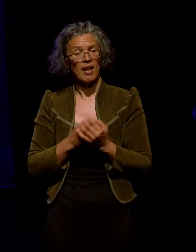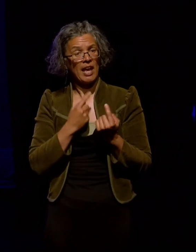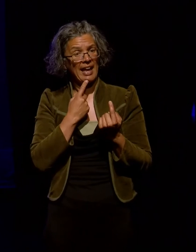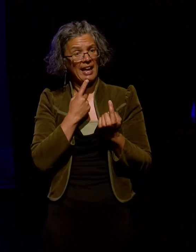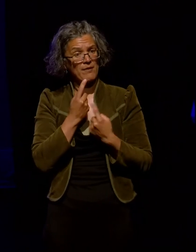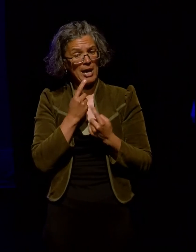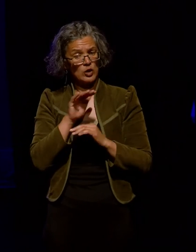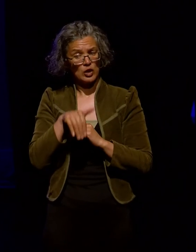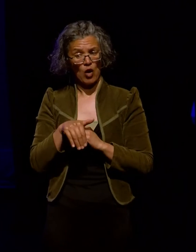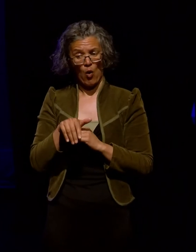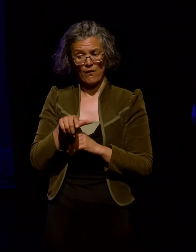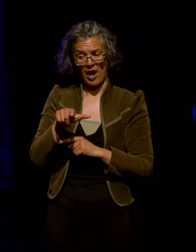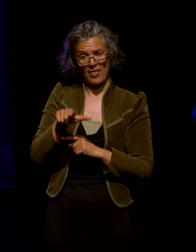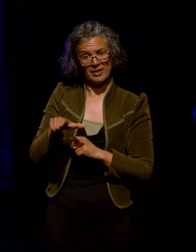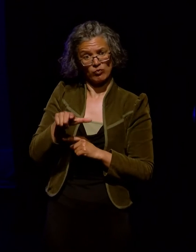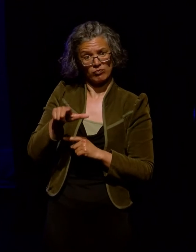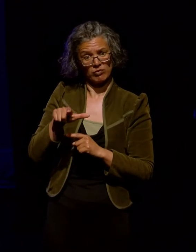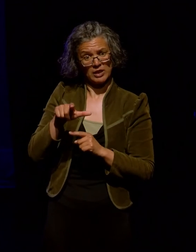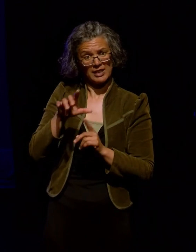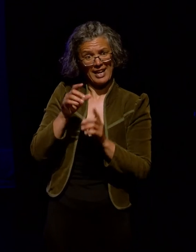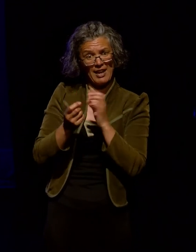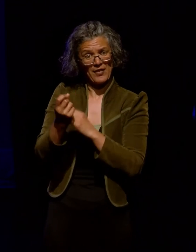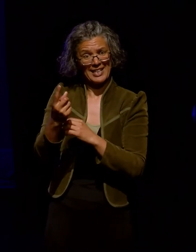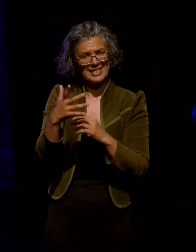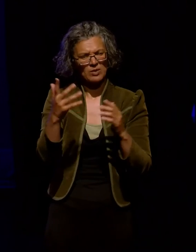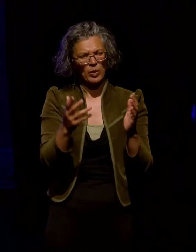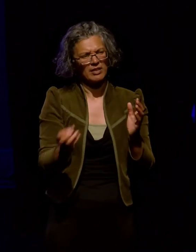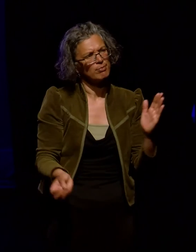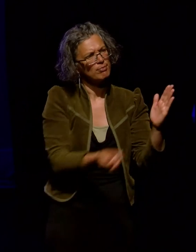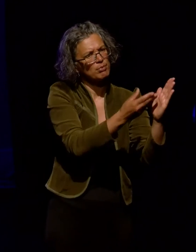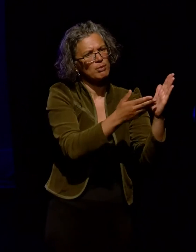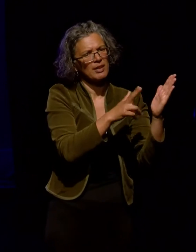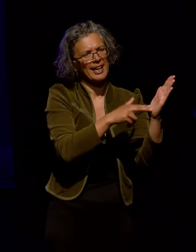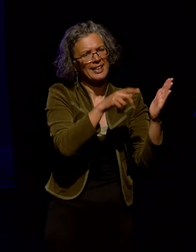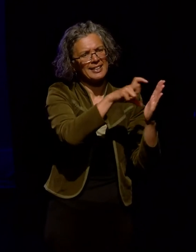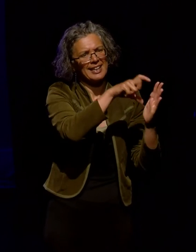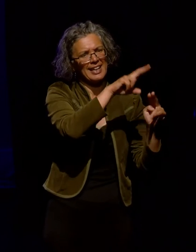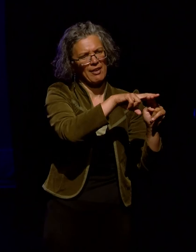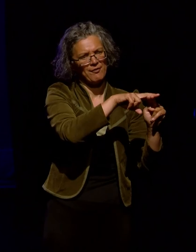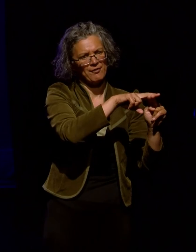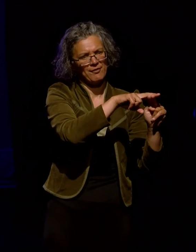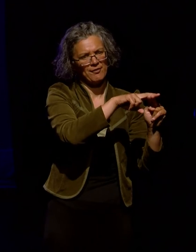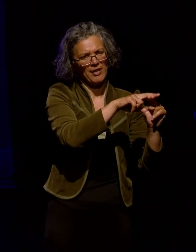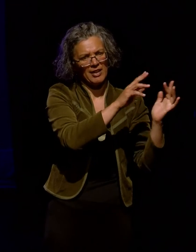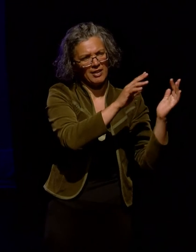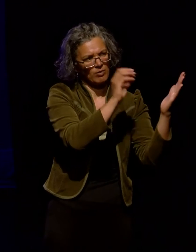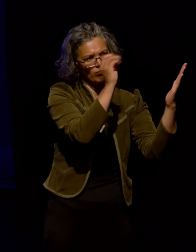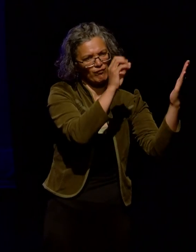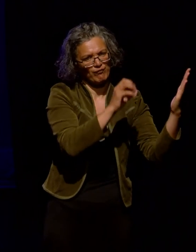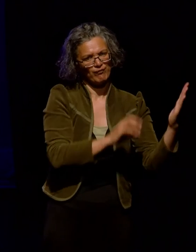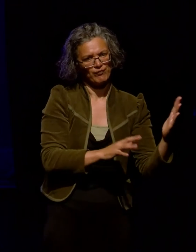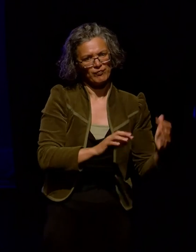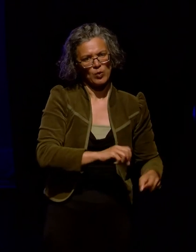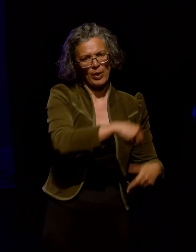about these regional events are posted on the NDF website and also promoted in various GLAM sector newsletters such as